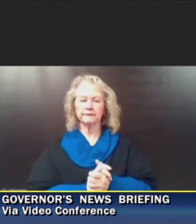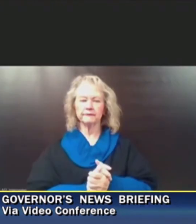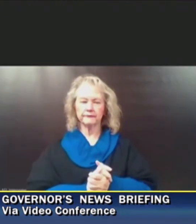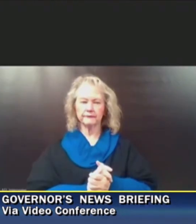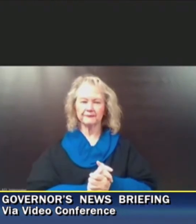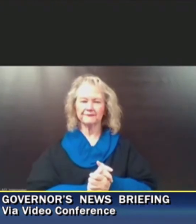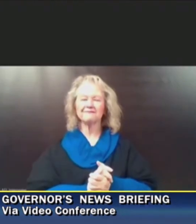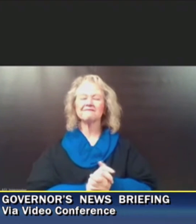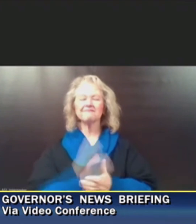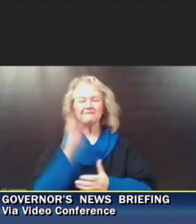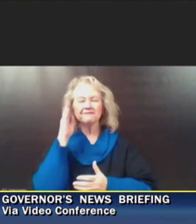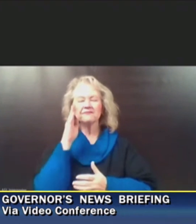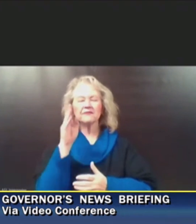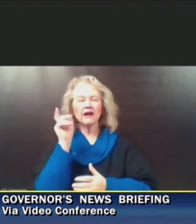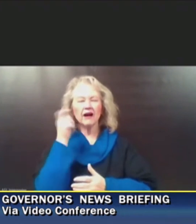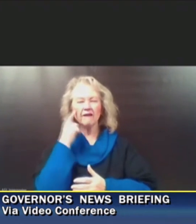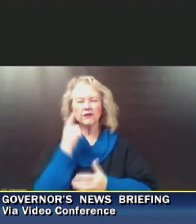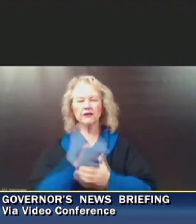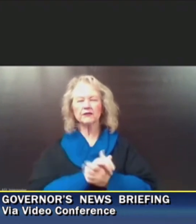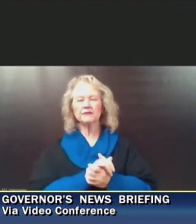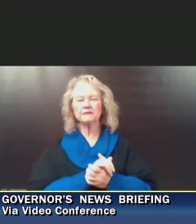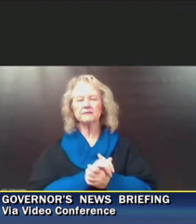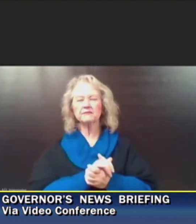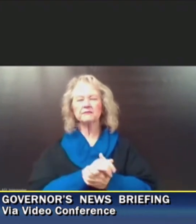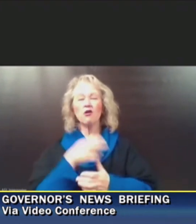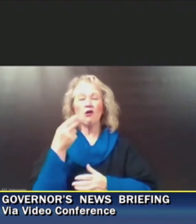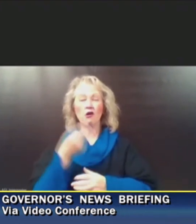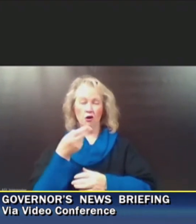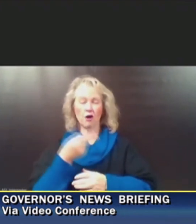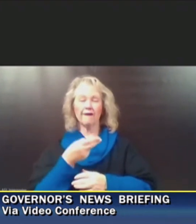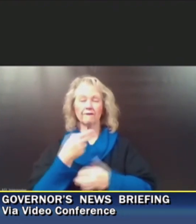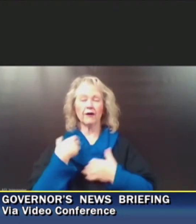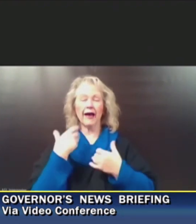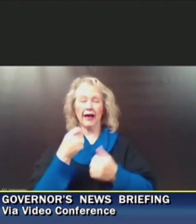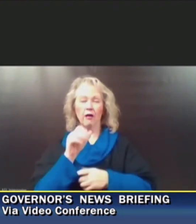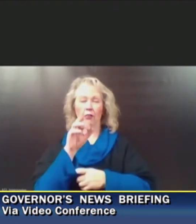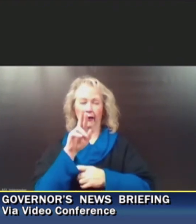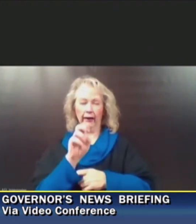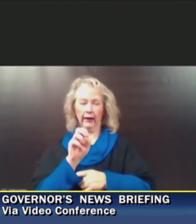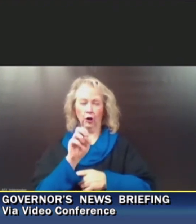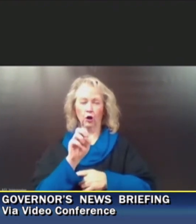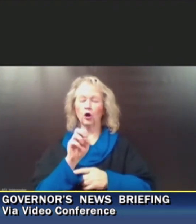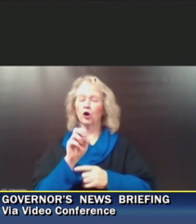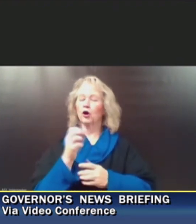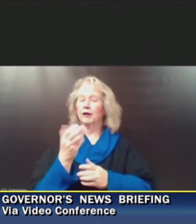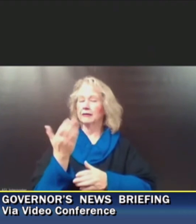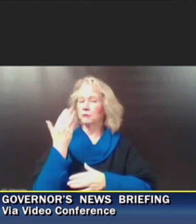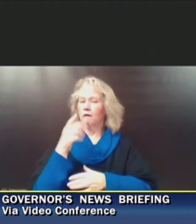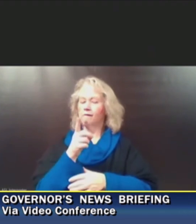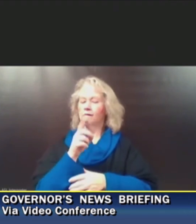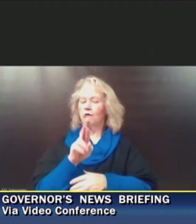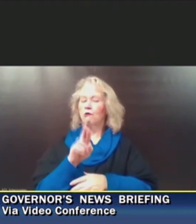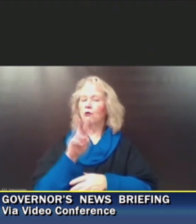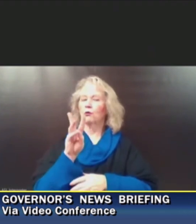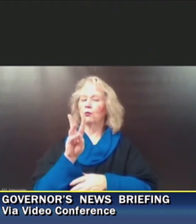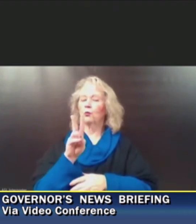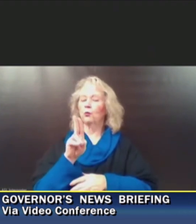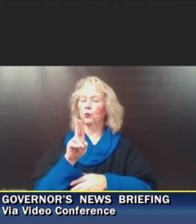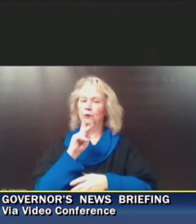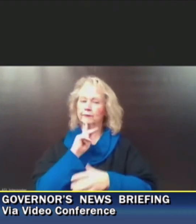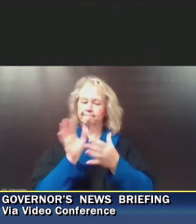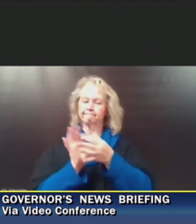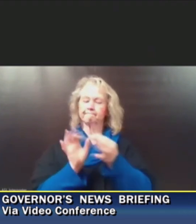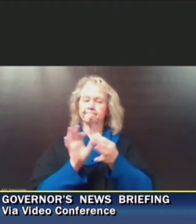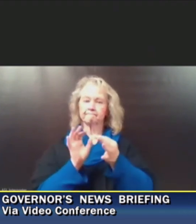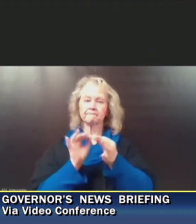Hello, Governor. Hartford HealthCare this morning had a briefing. Dr. Wu spoke about it, about masks